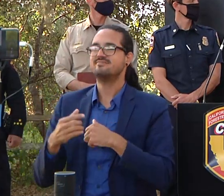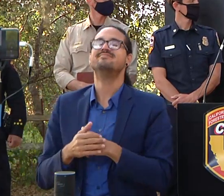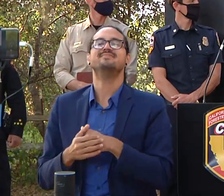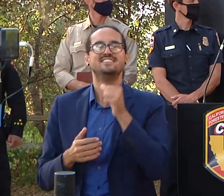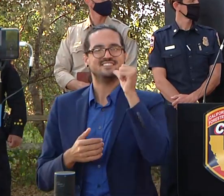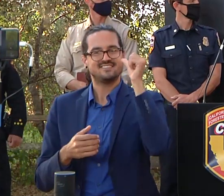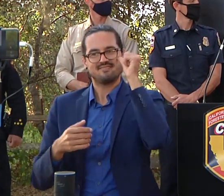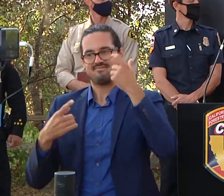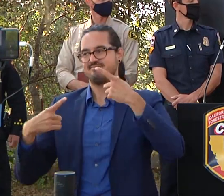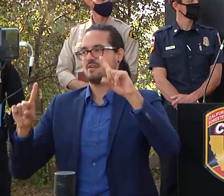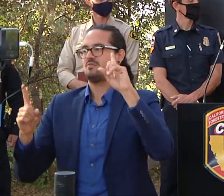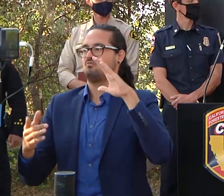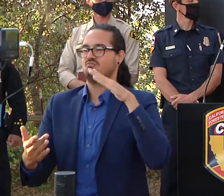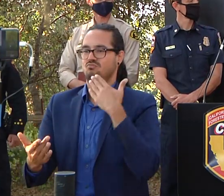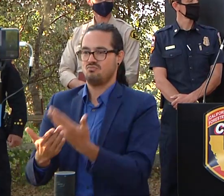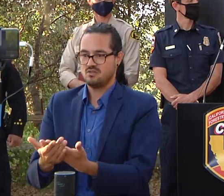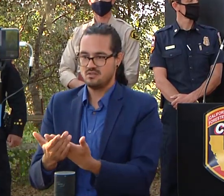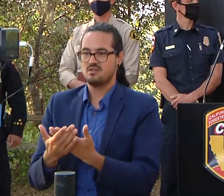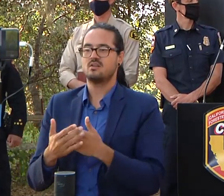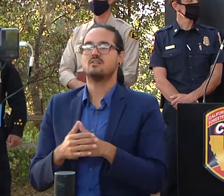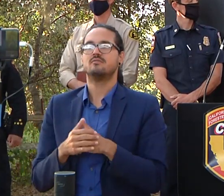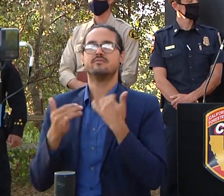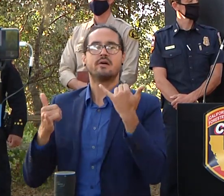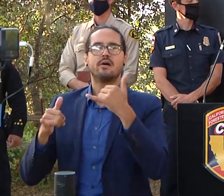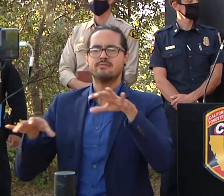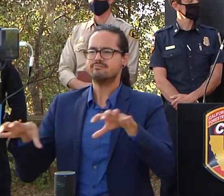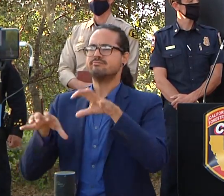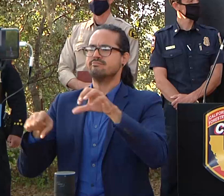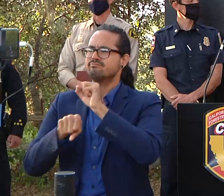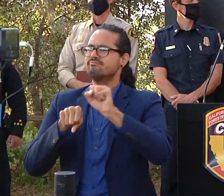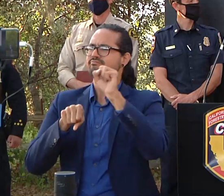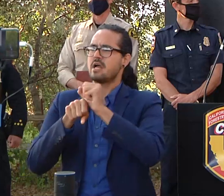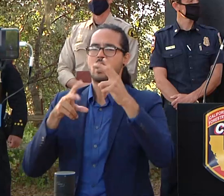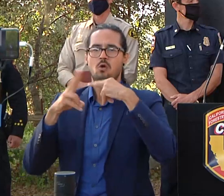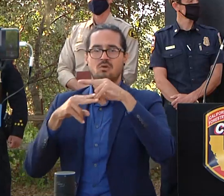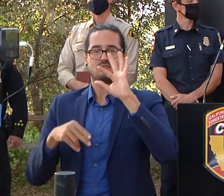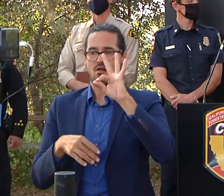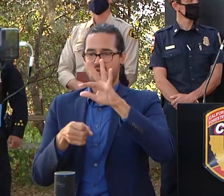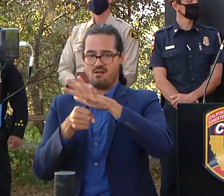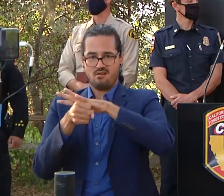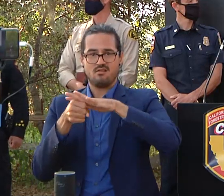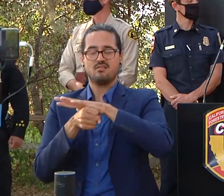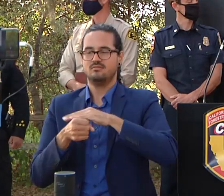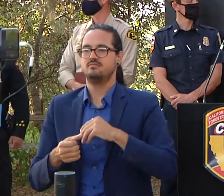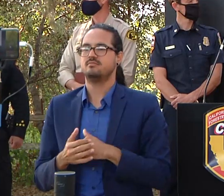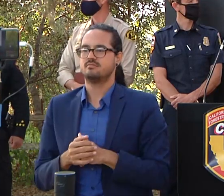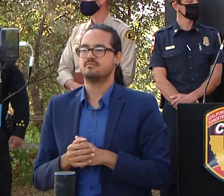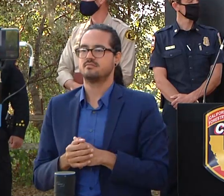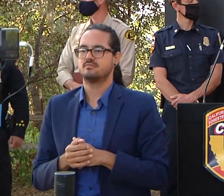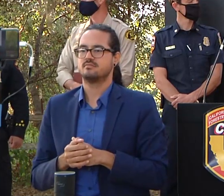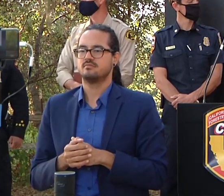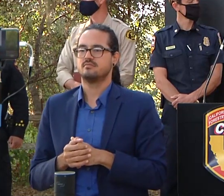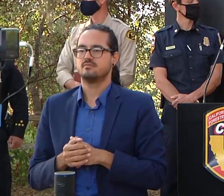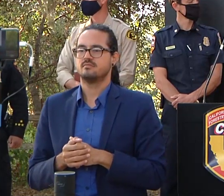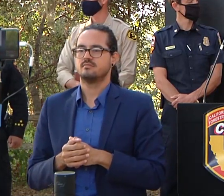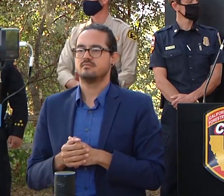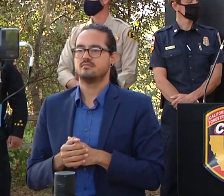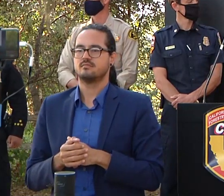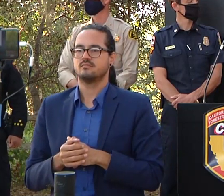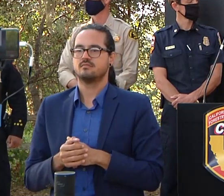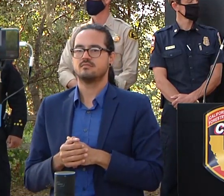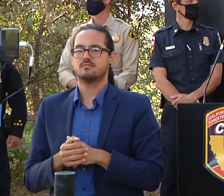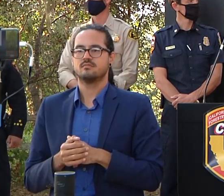on the highway nine corridor and those those hand lines that we've been there so uh yet another uh tool in toolbox another resource that we're putting to work